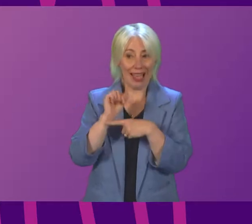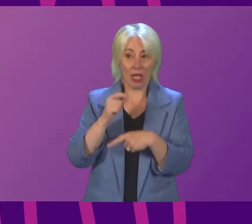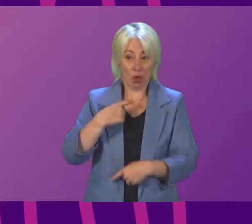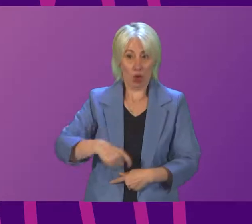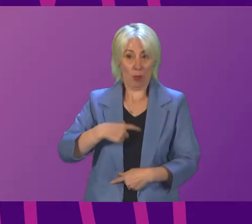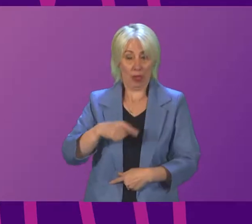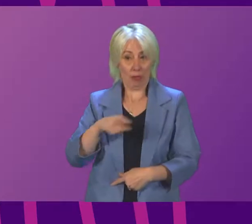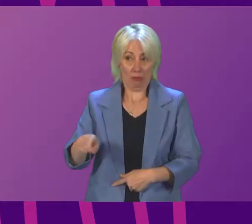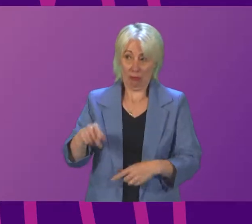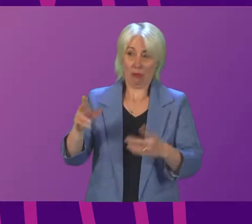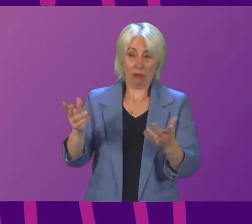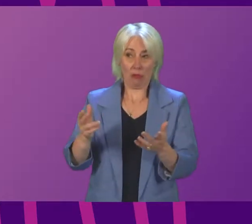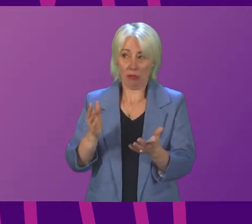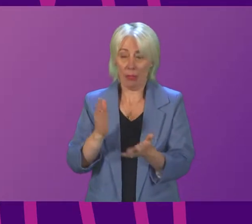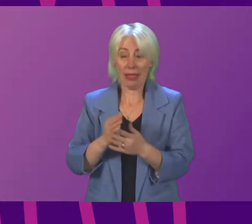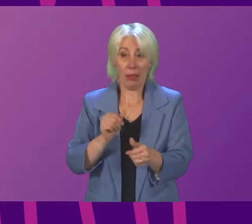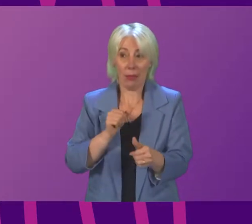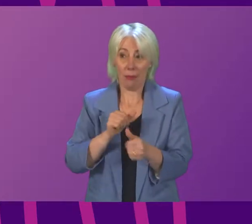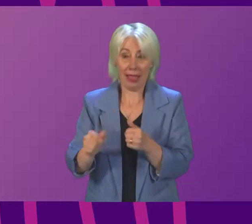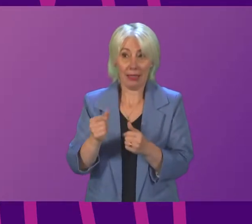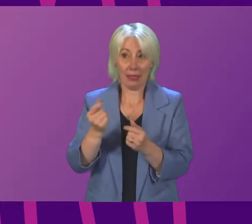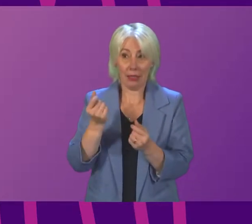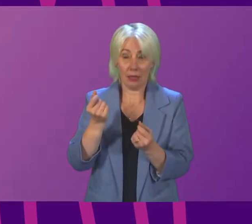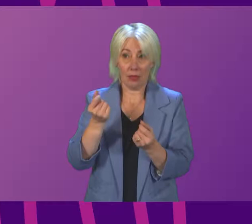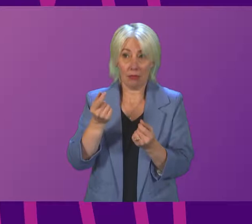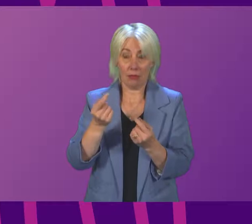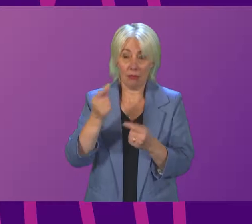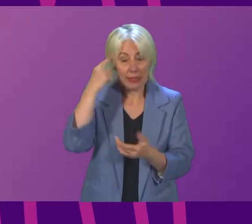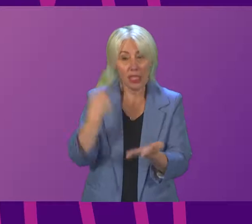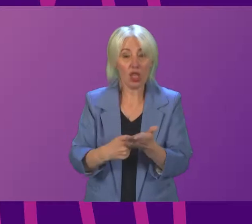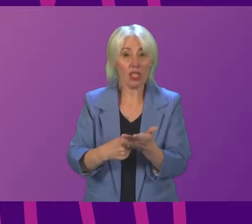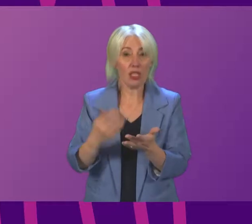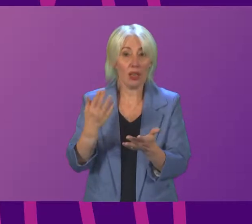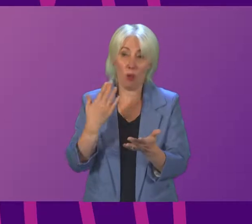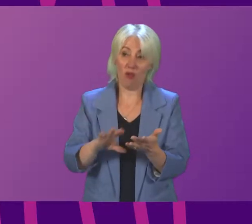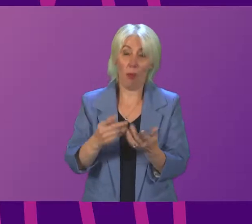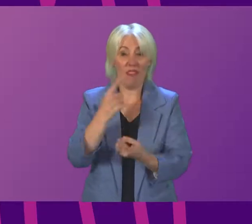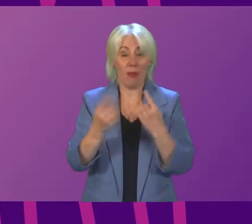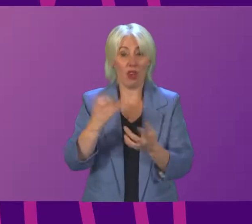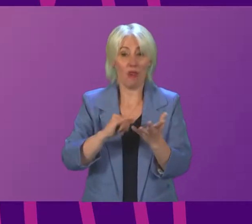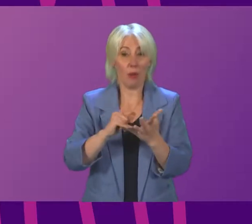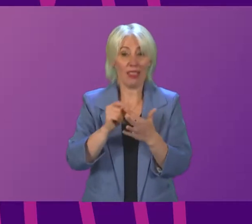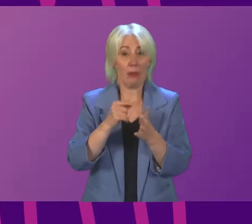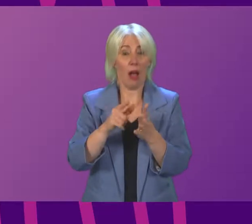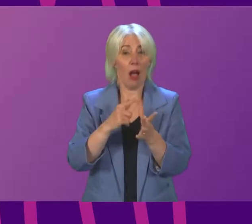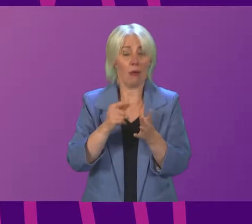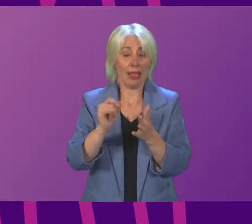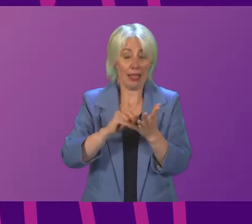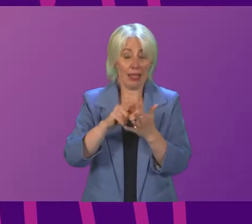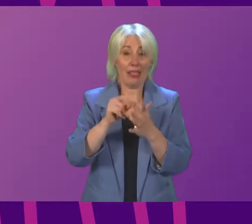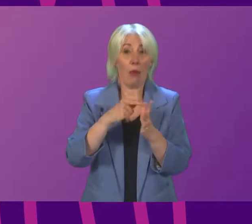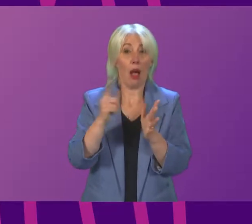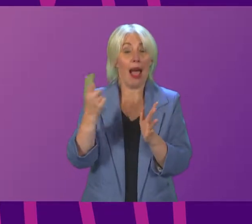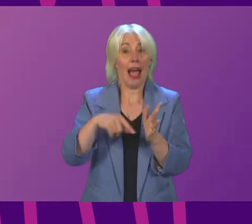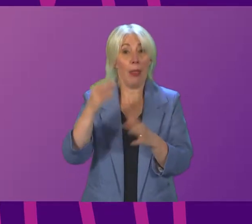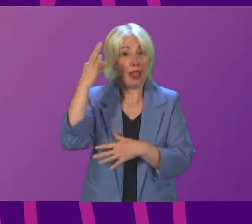And those judgments were made with the best of intentions by SIPA and Scottish Borders Council. And I congratulate them for the way in which they engaged the local communities in